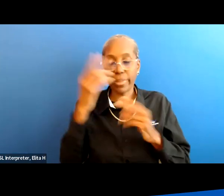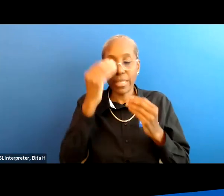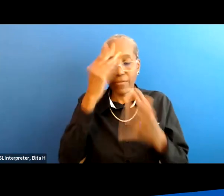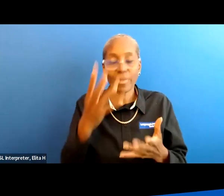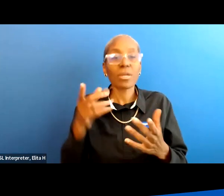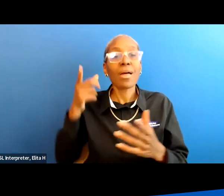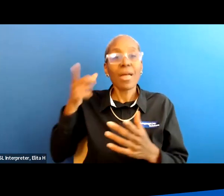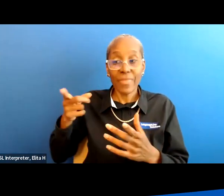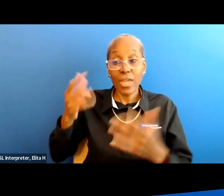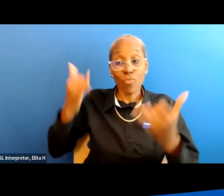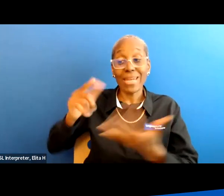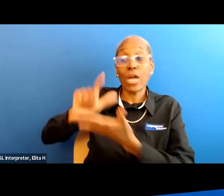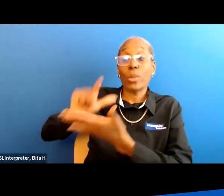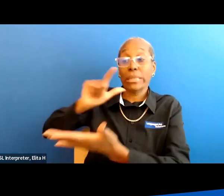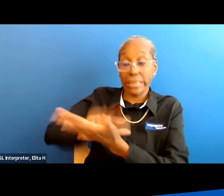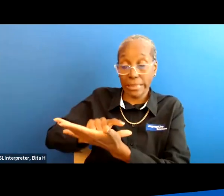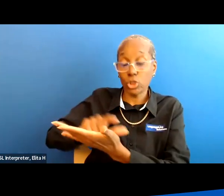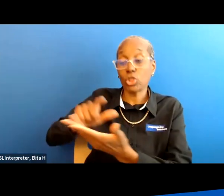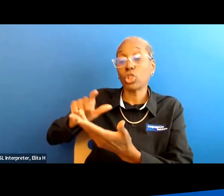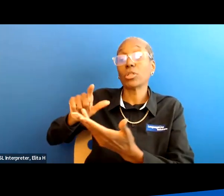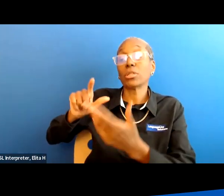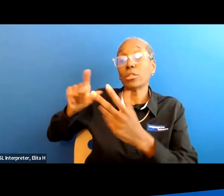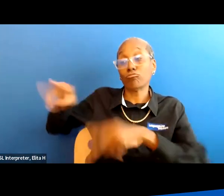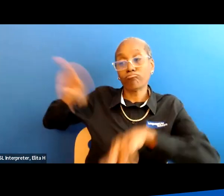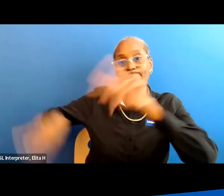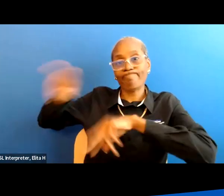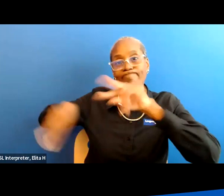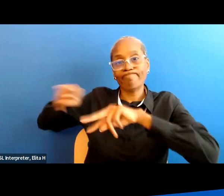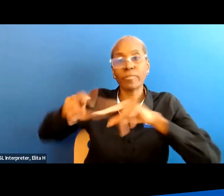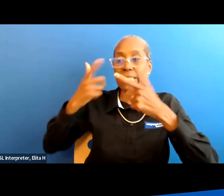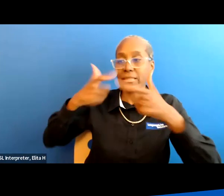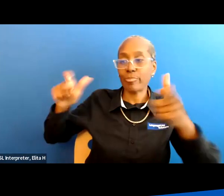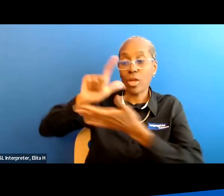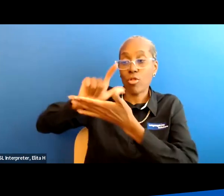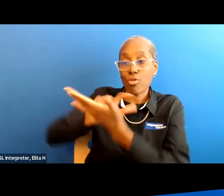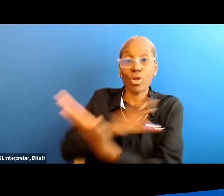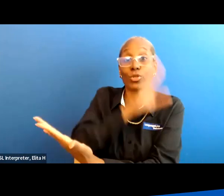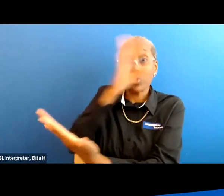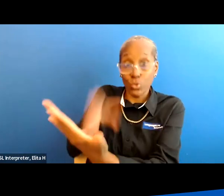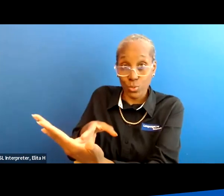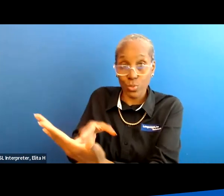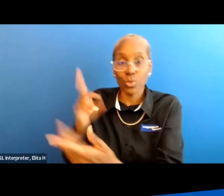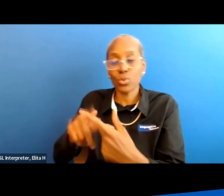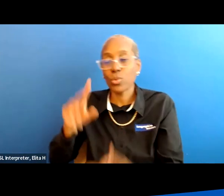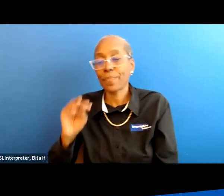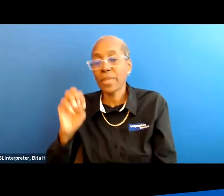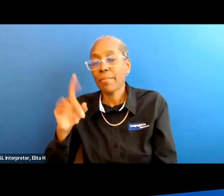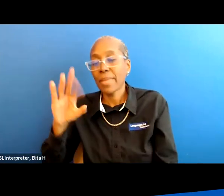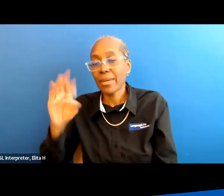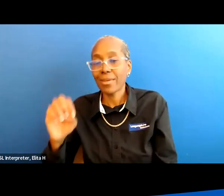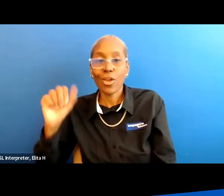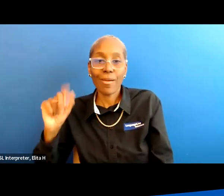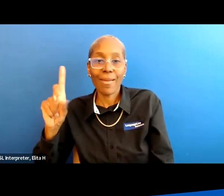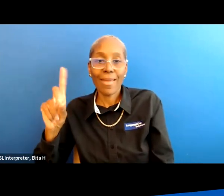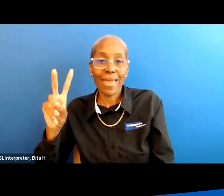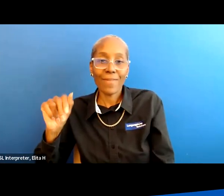they're under a legal review and there's a law case a suit against the medicare advantage plans